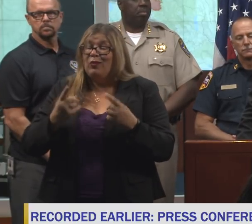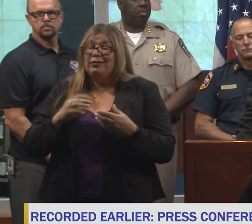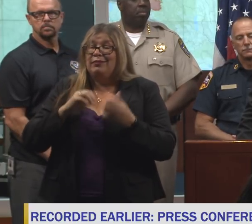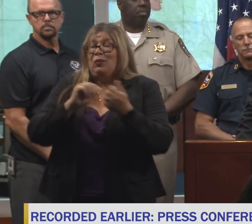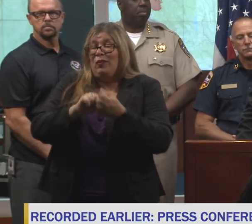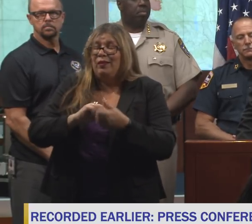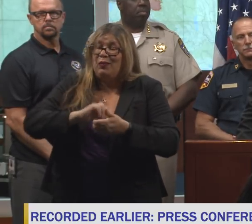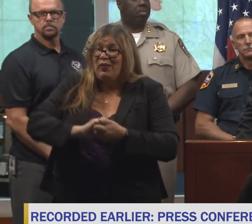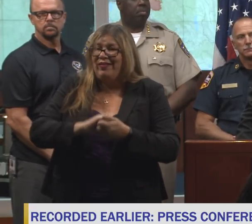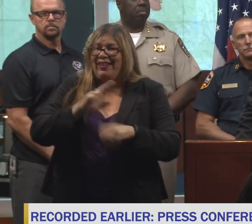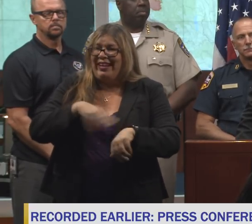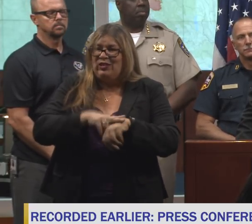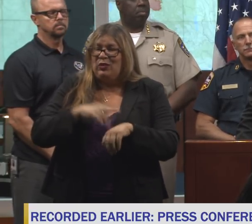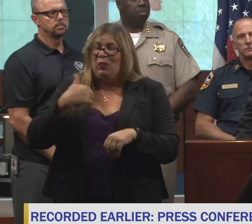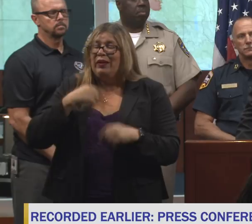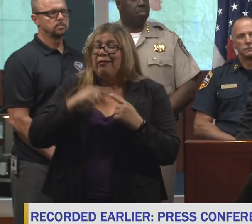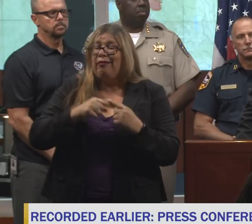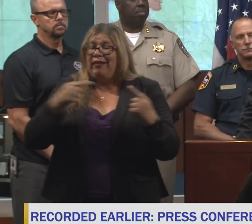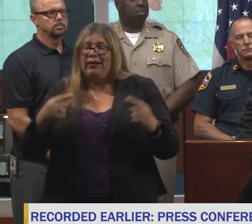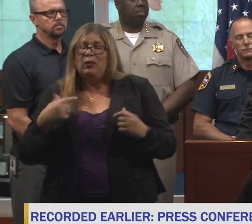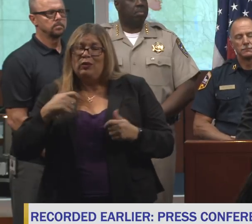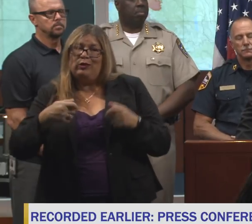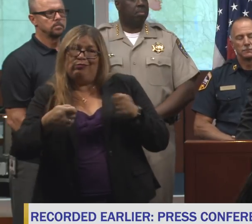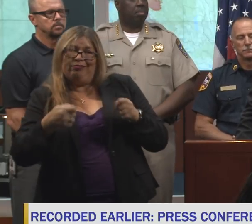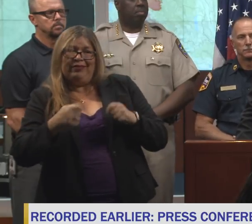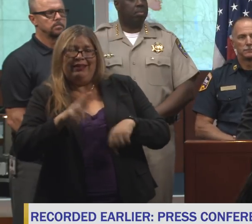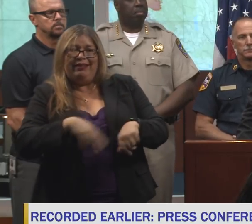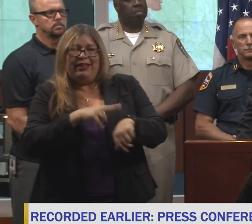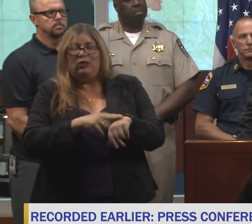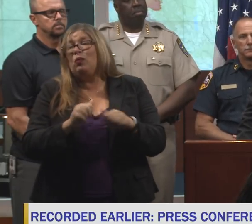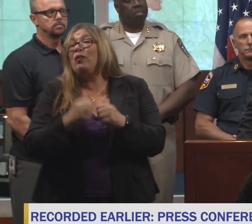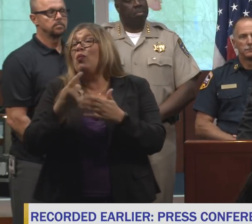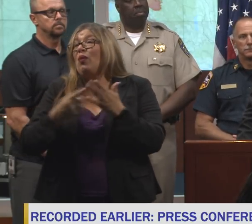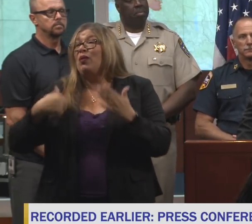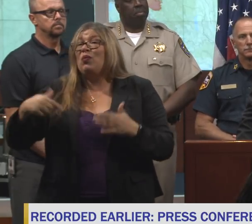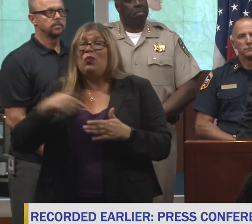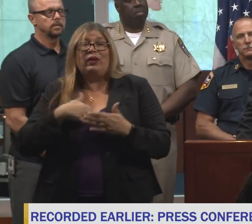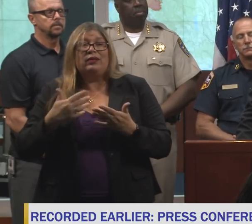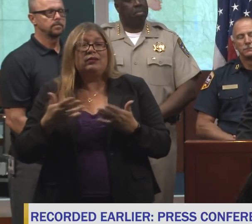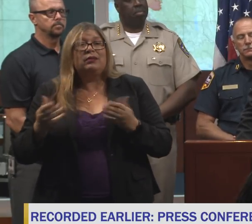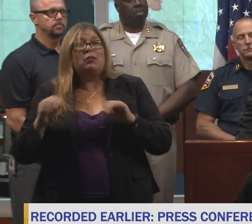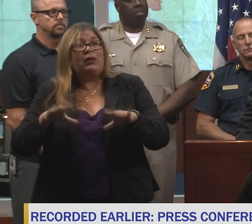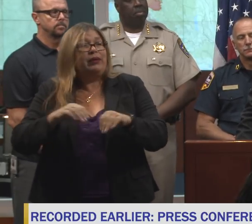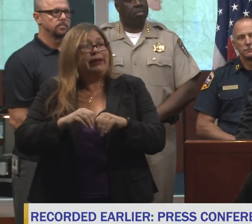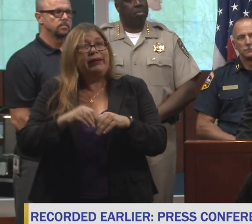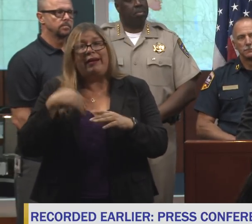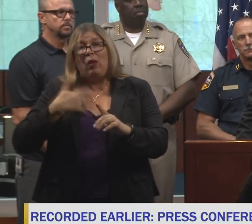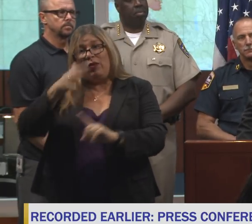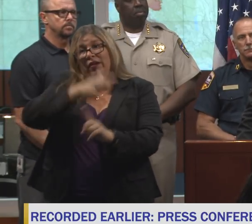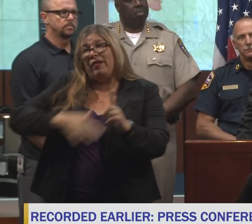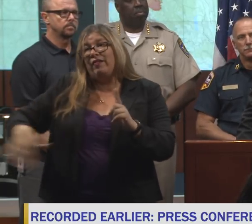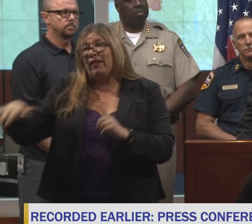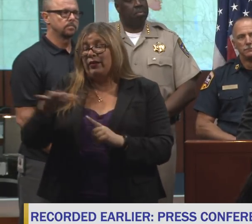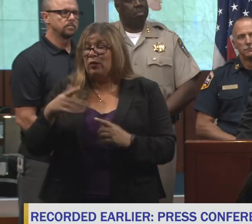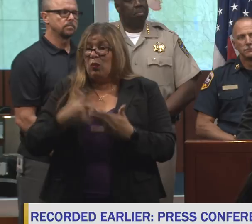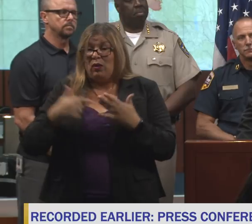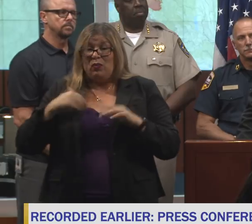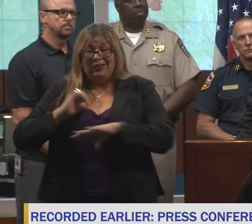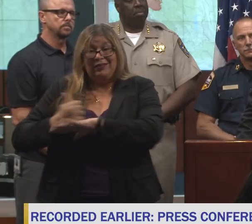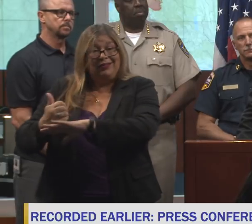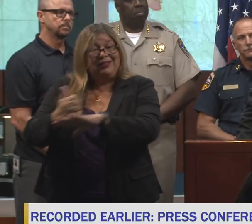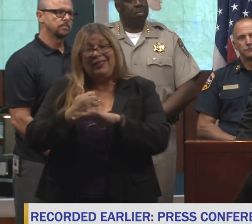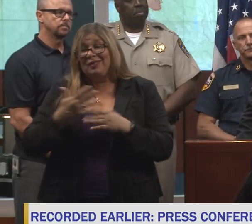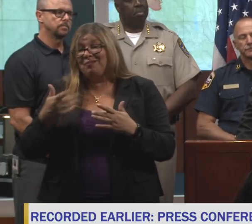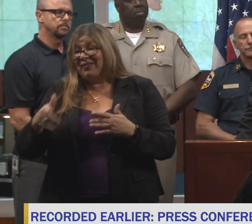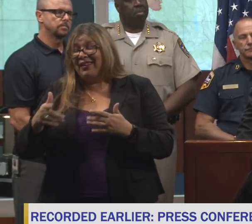amount of material we're putting in the environment. And that material traps heat, and the heat fosters fires,